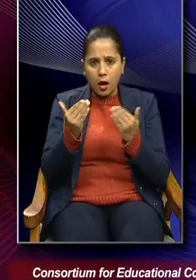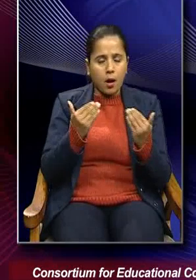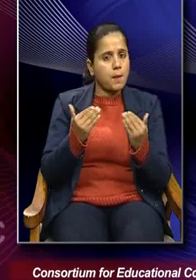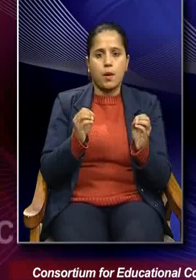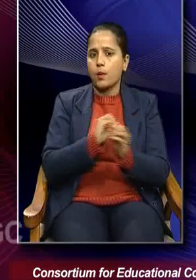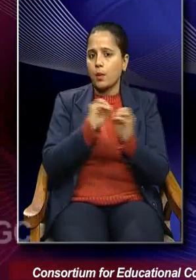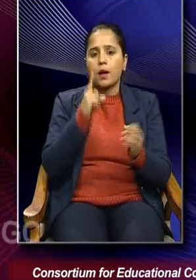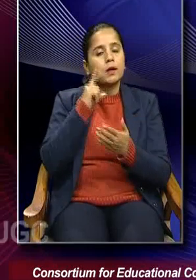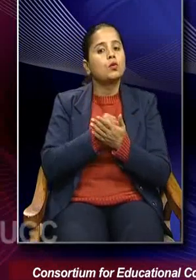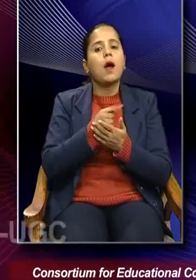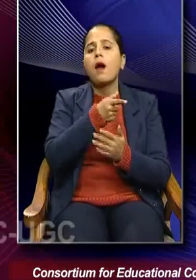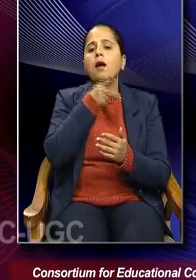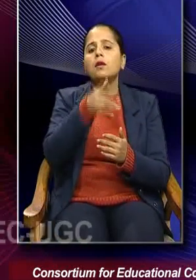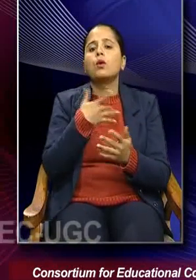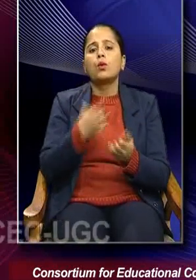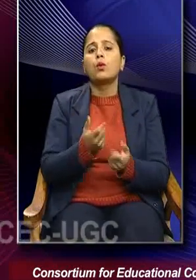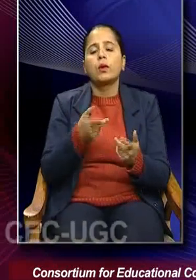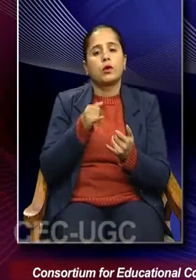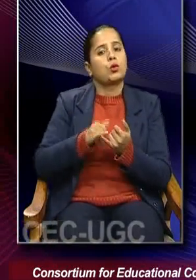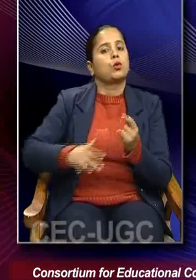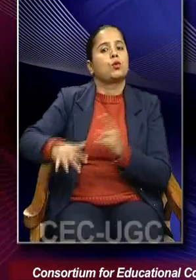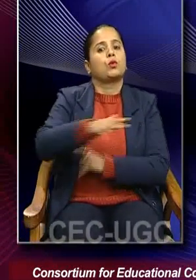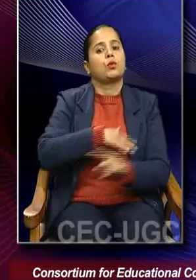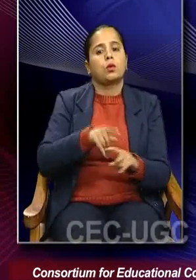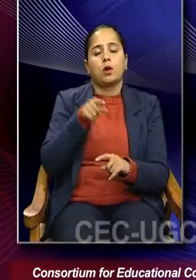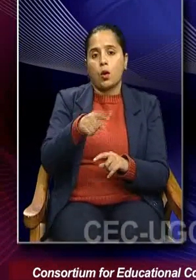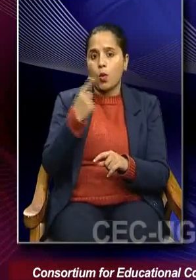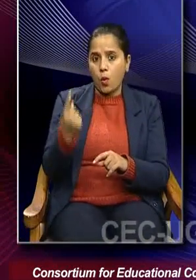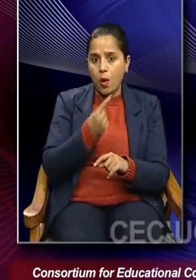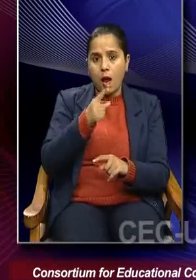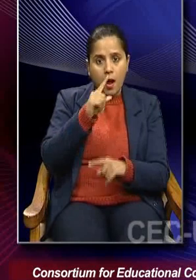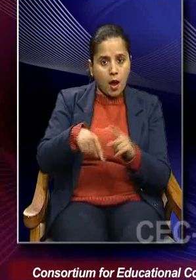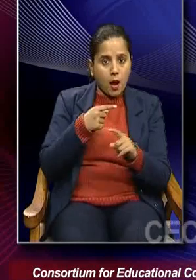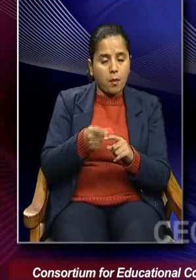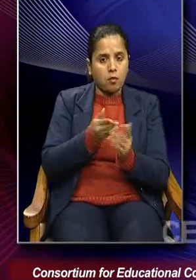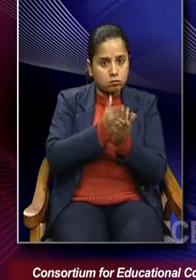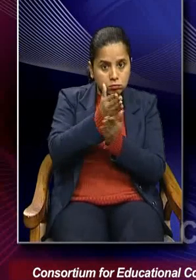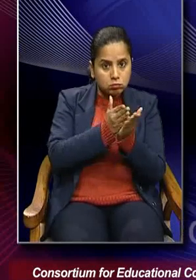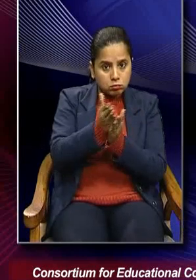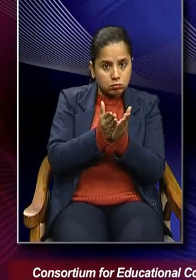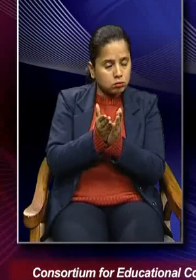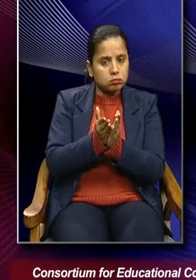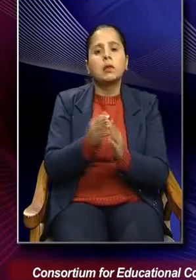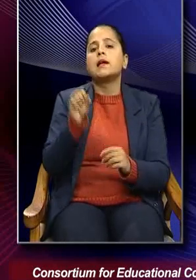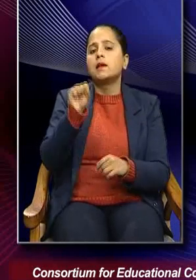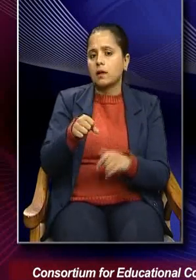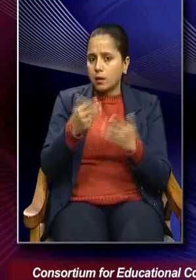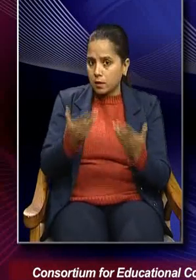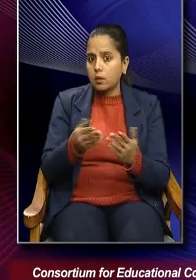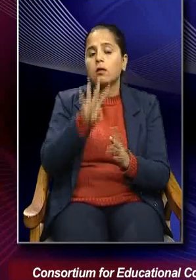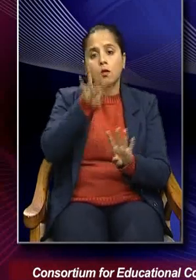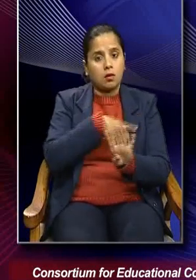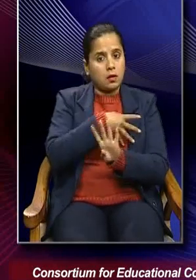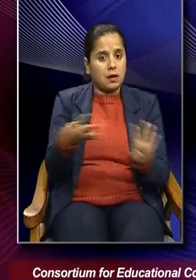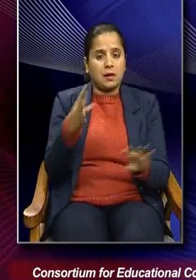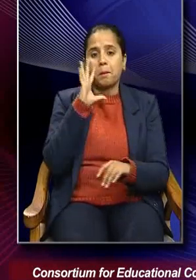is trying to say that sociology is not only about methods. Yes, statistics is